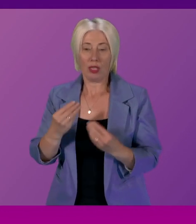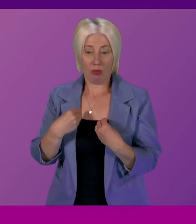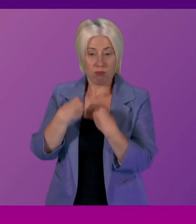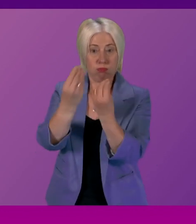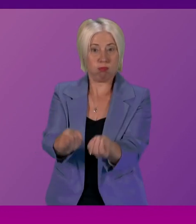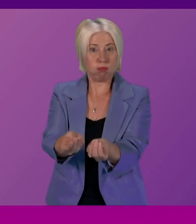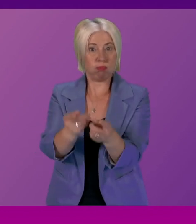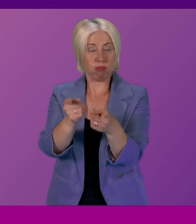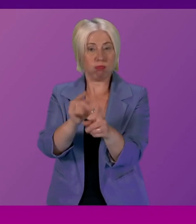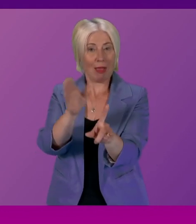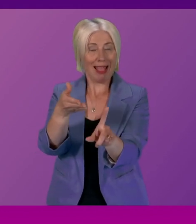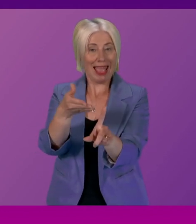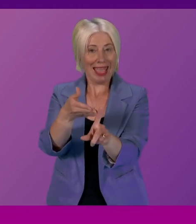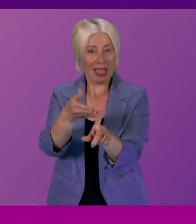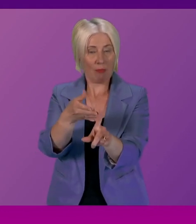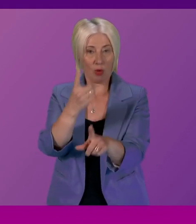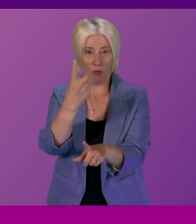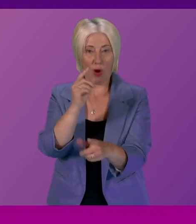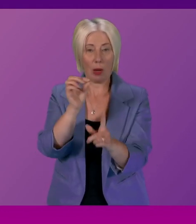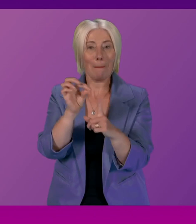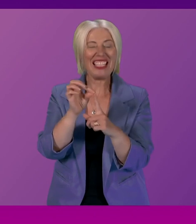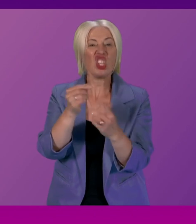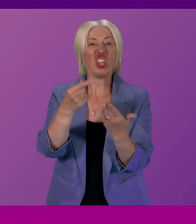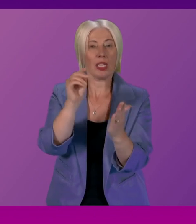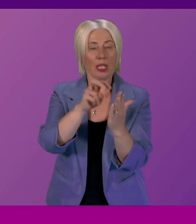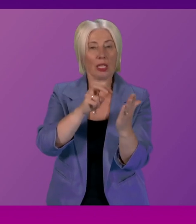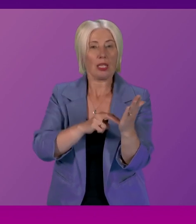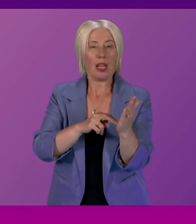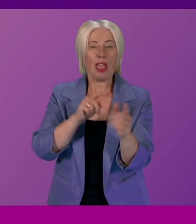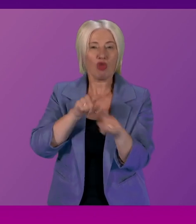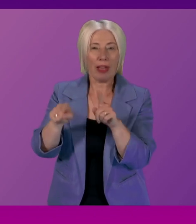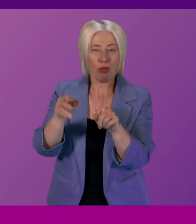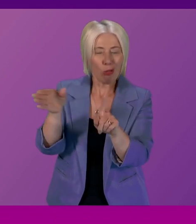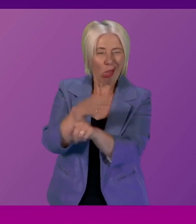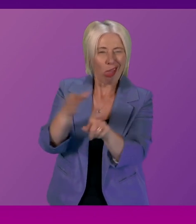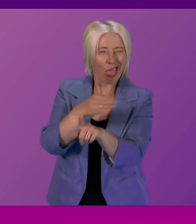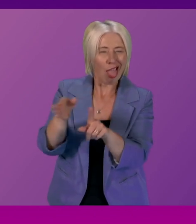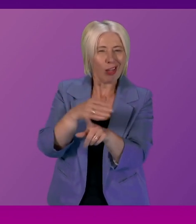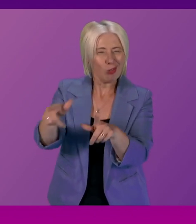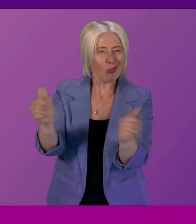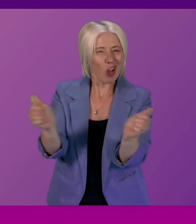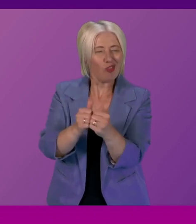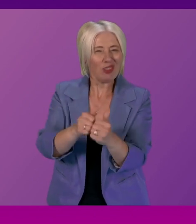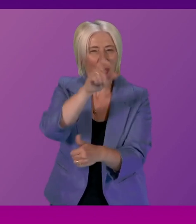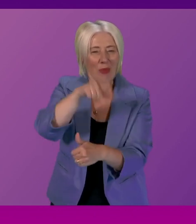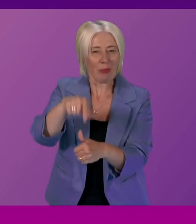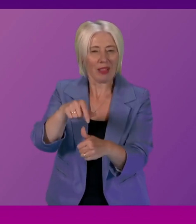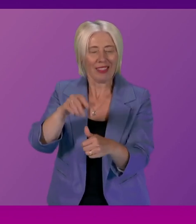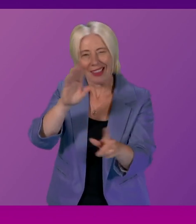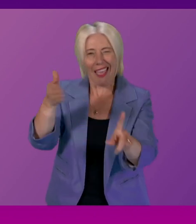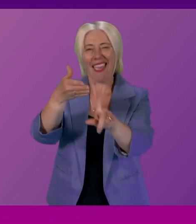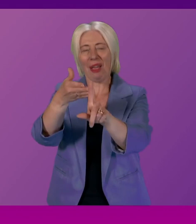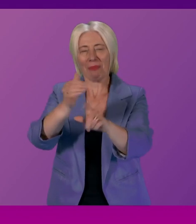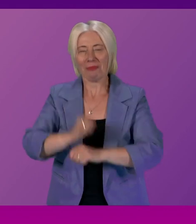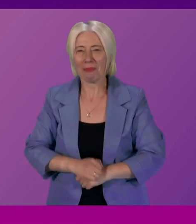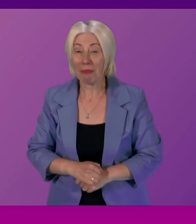the aims of a particular petition and hopefully to banjax you into agreeing with the petitioner's ambitions and